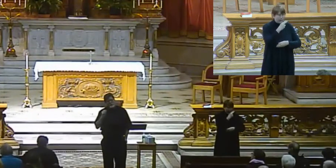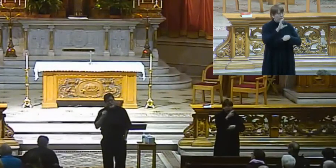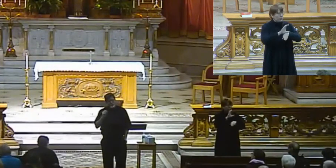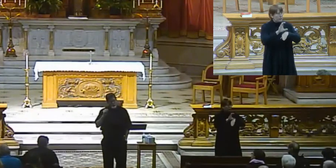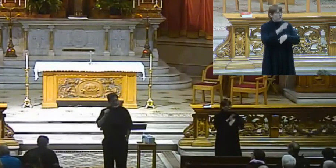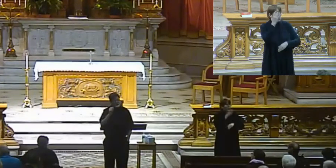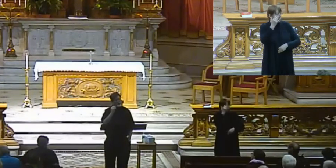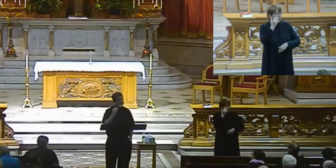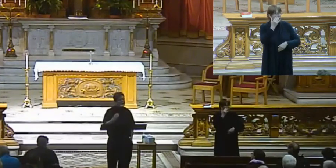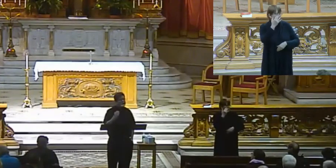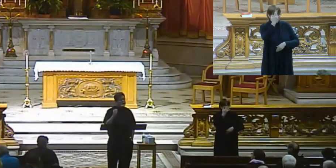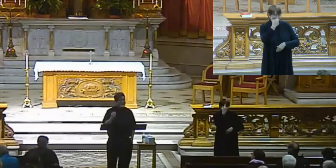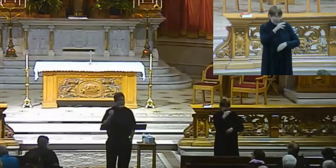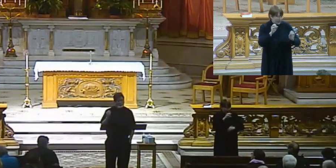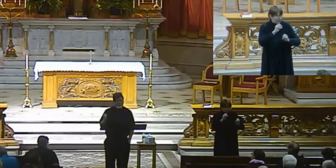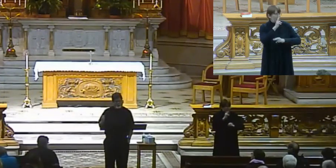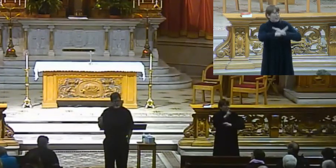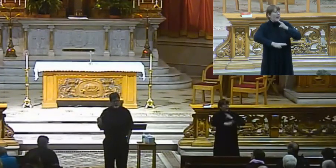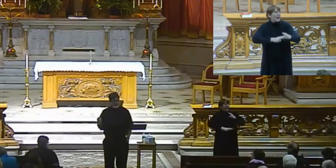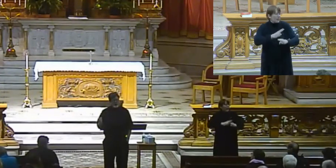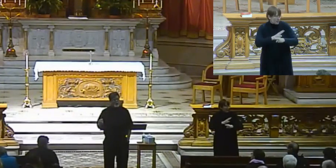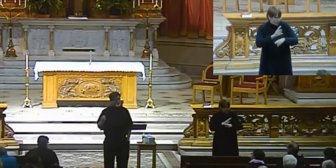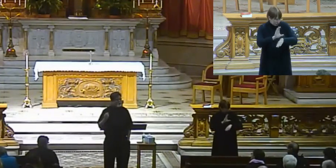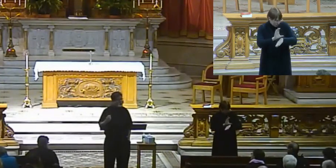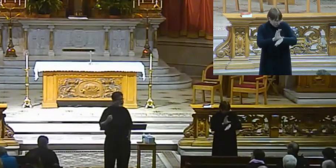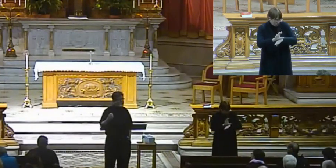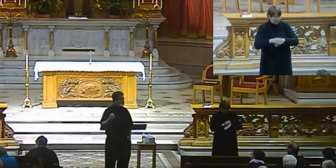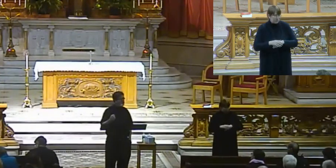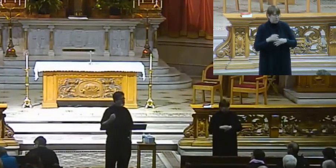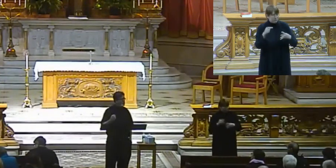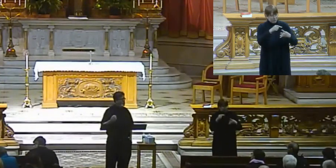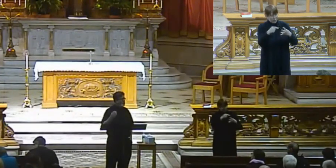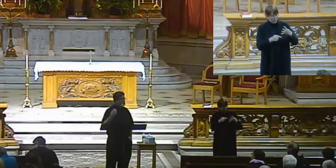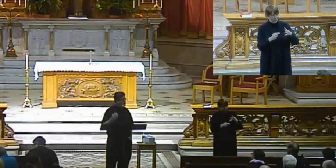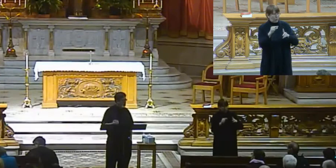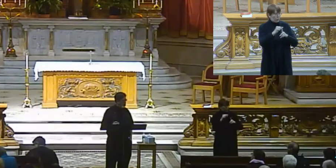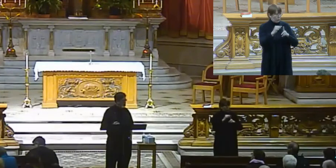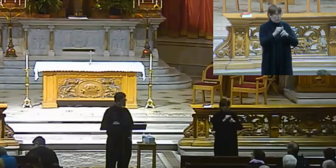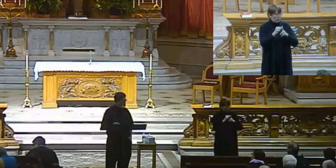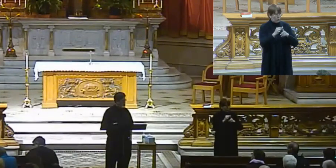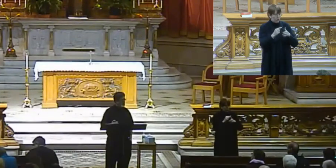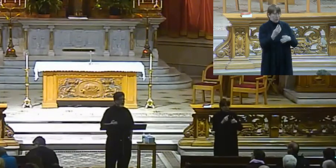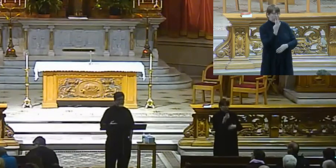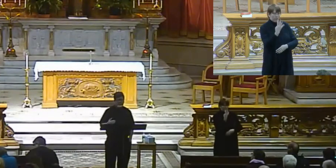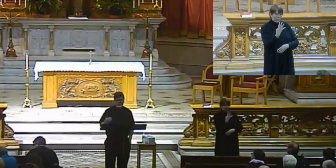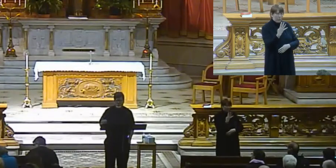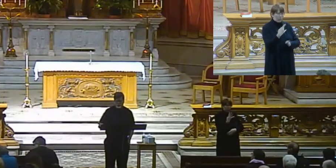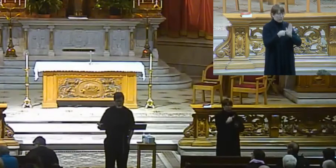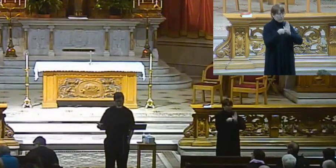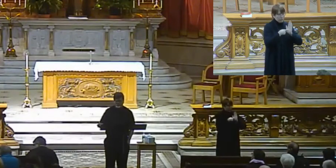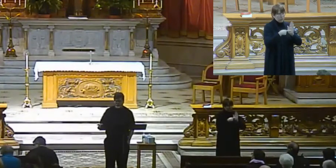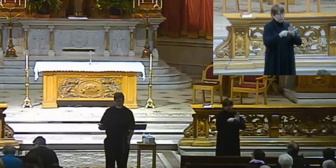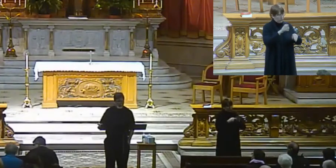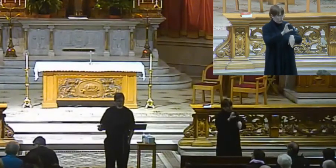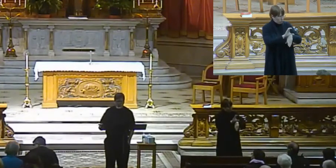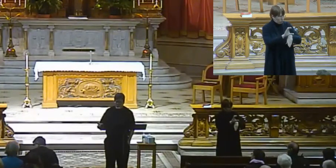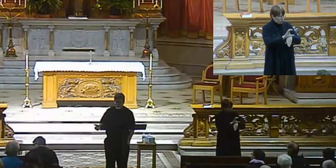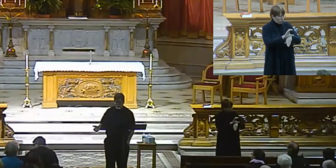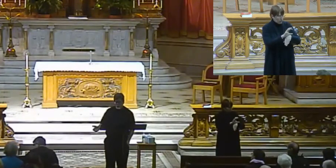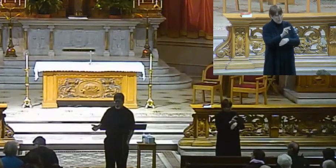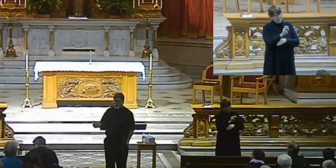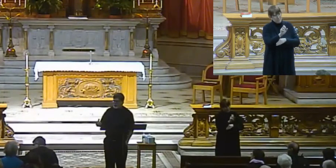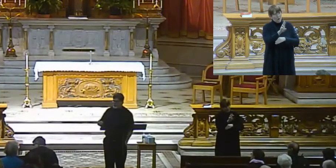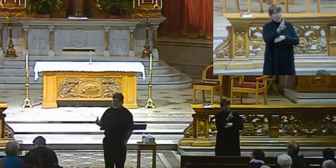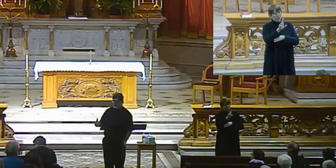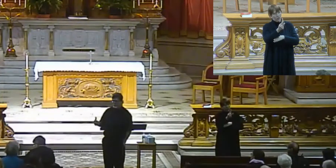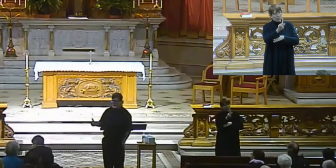these four words are known as the four marks of the church. Now the four marks of the